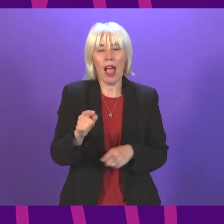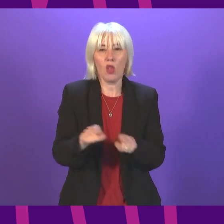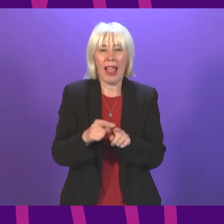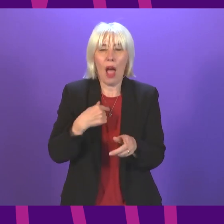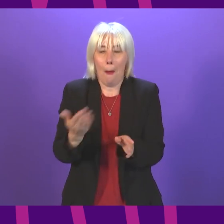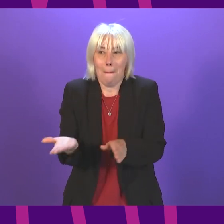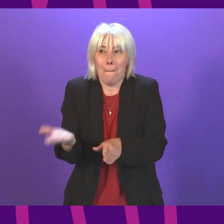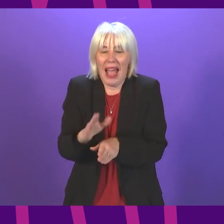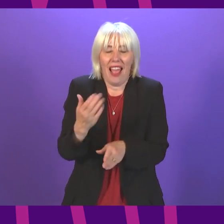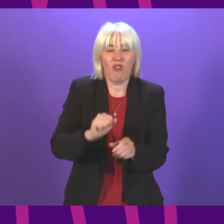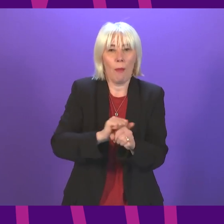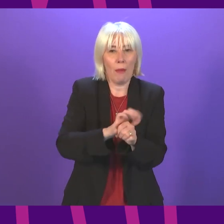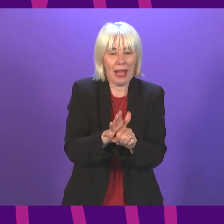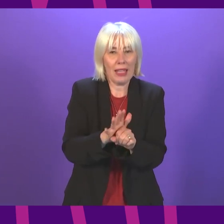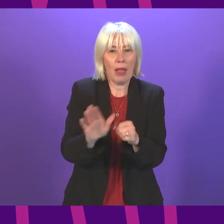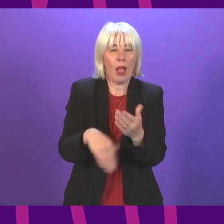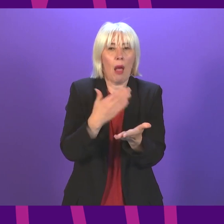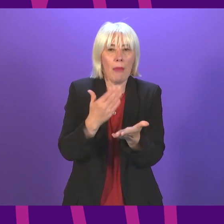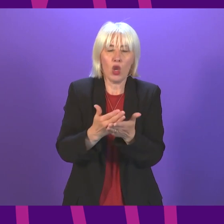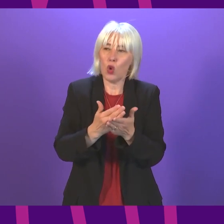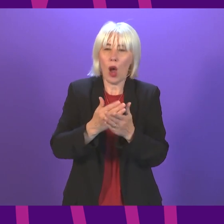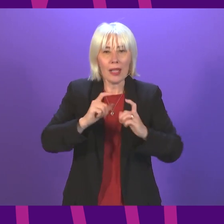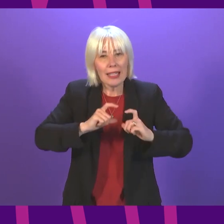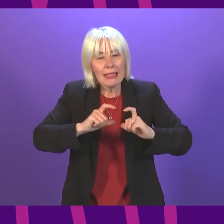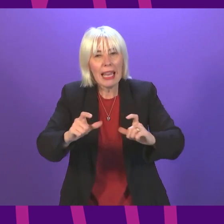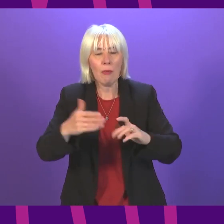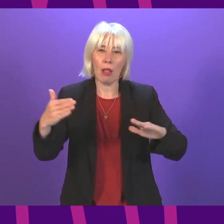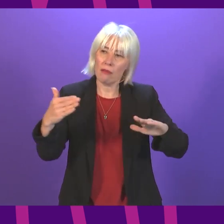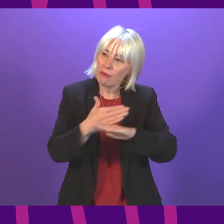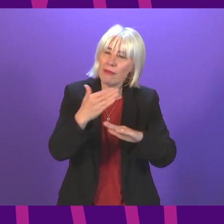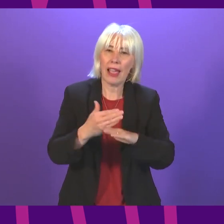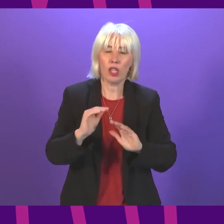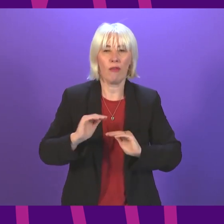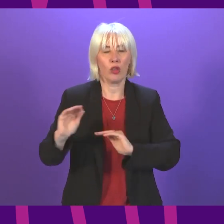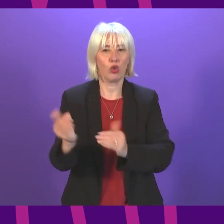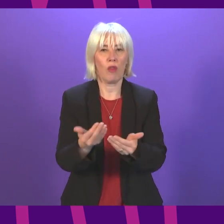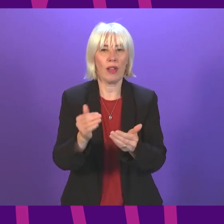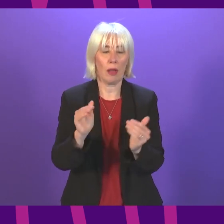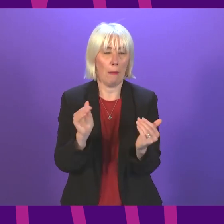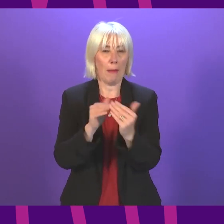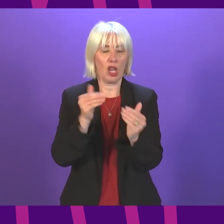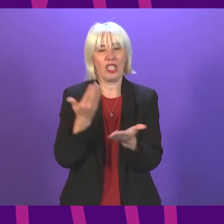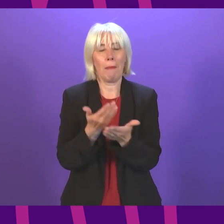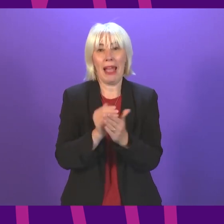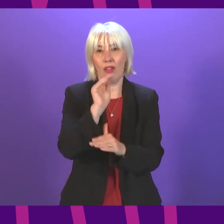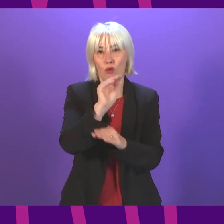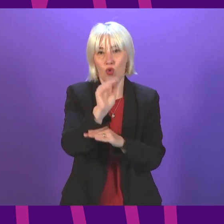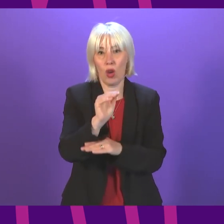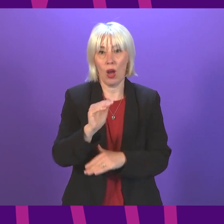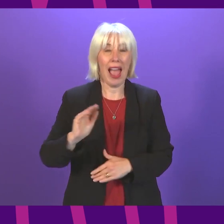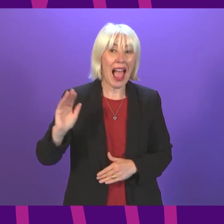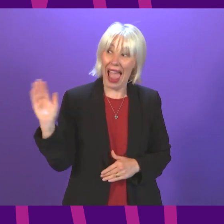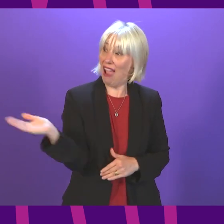the pandemic in a manner which delivers a more sustainable and efficient service which is ready to meet future demand, and everyone includes Labour.